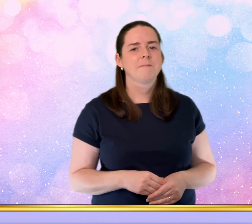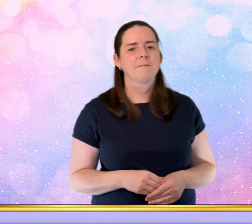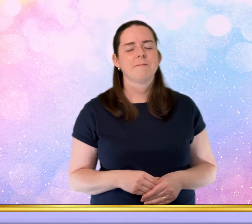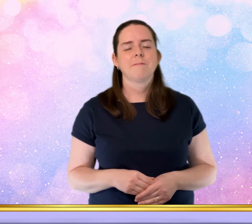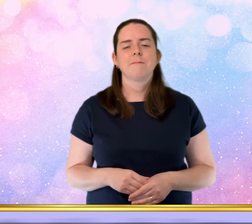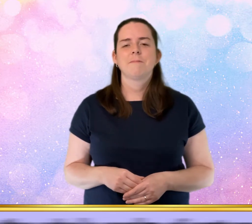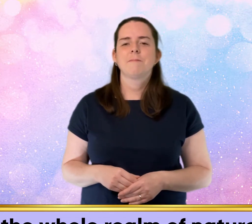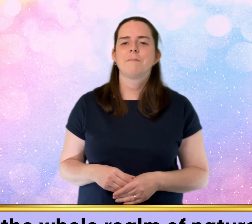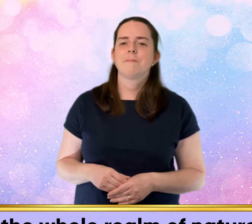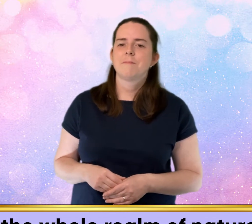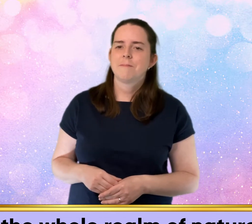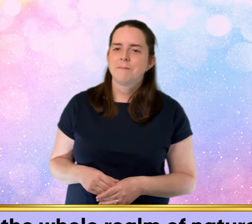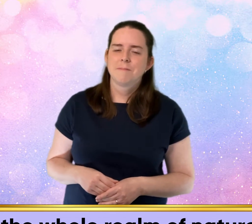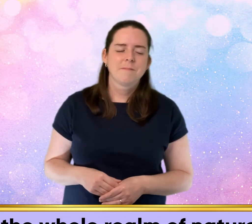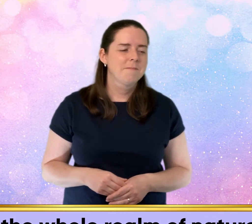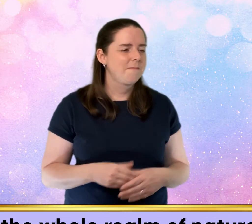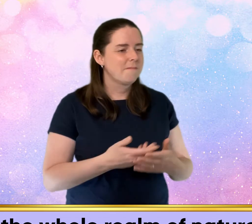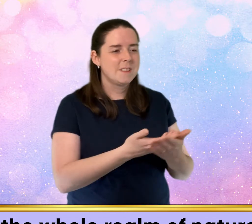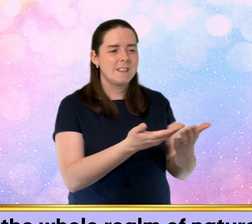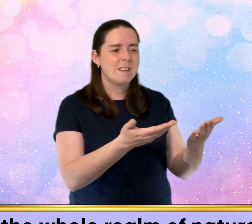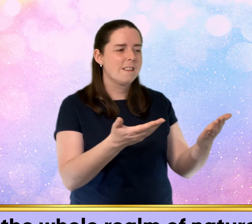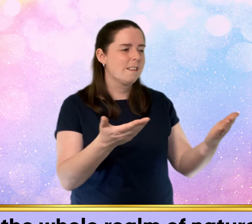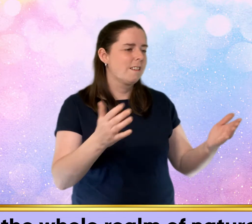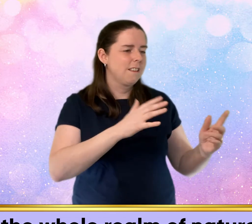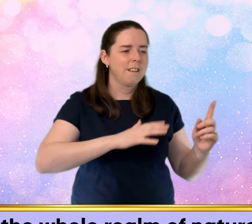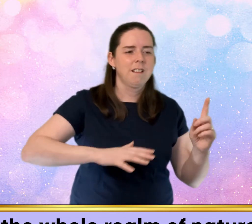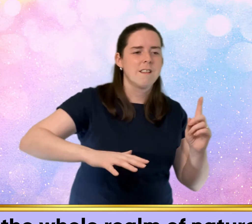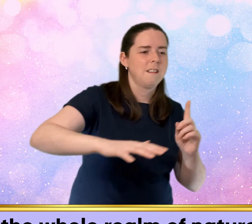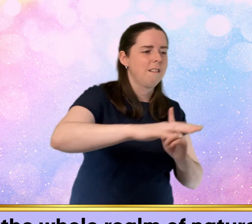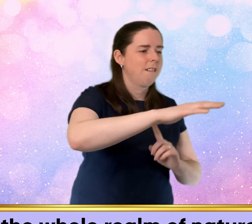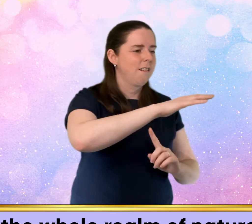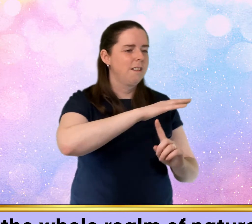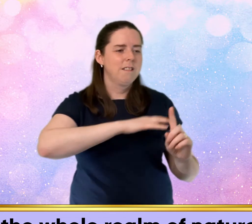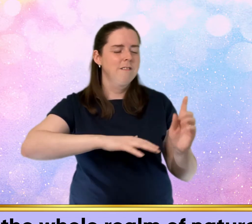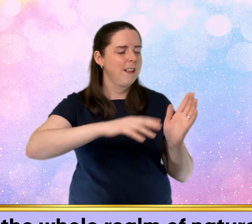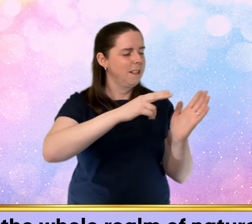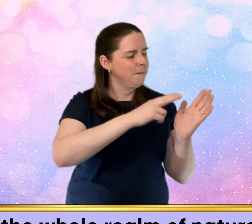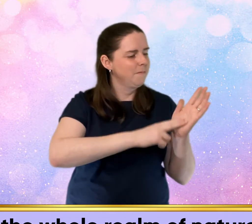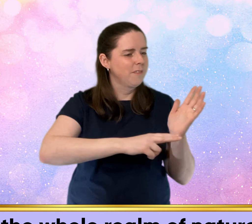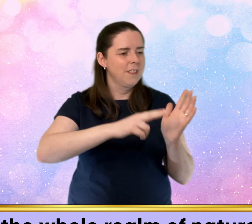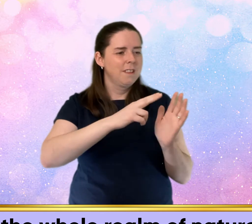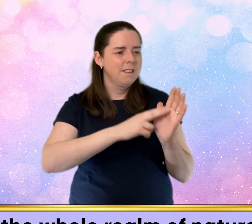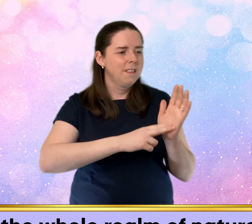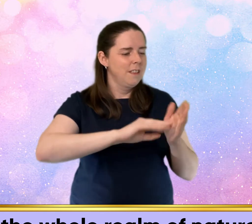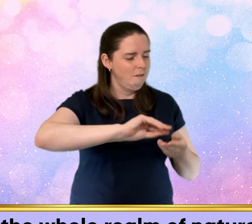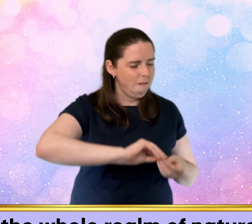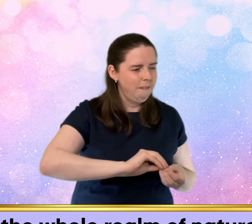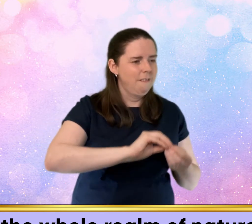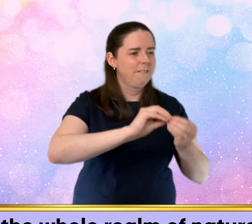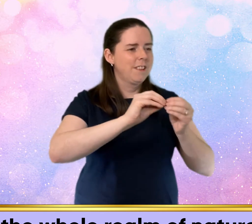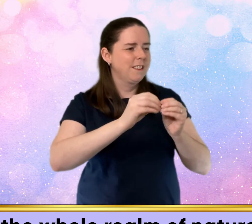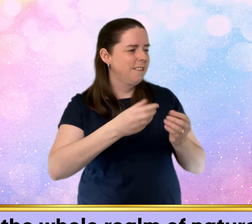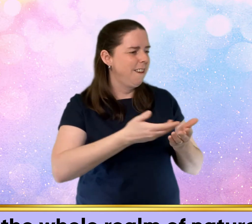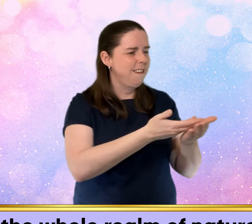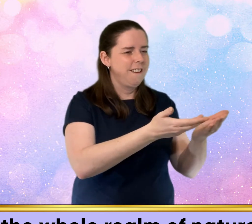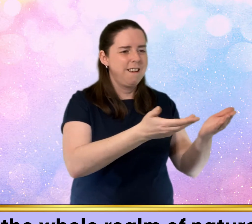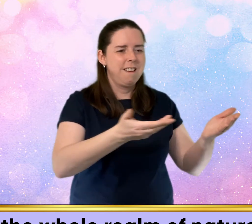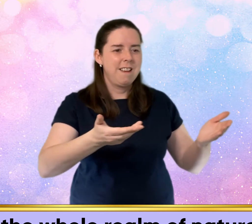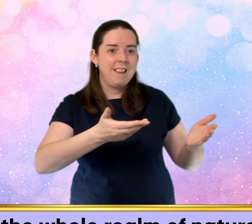Were the whole realm of nature